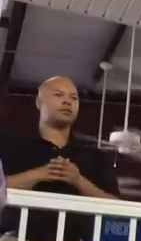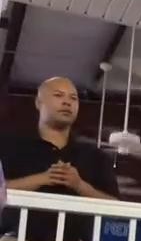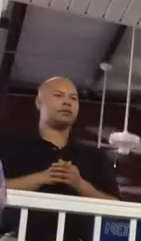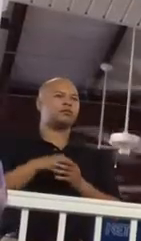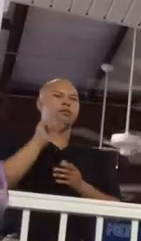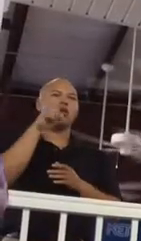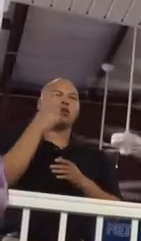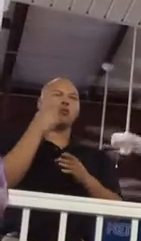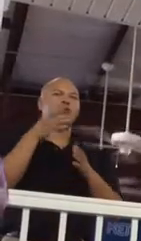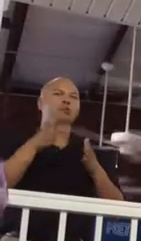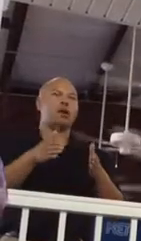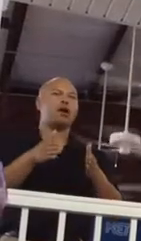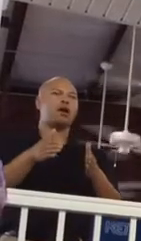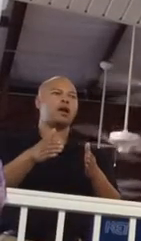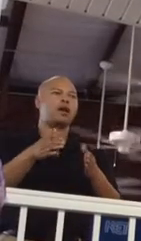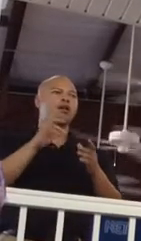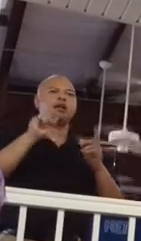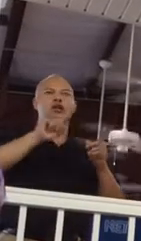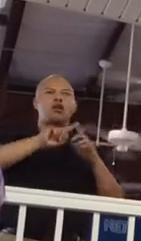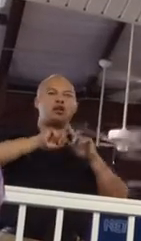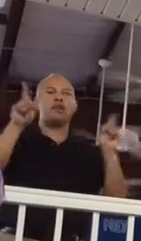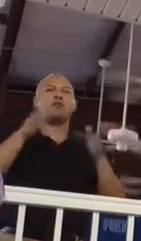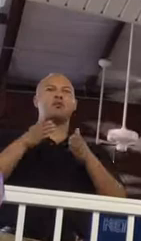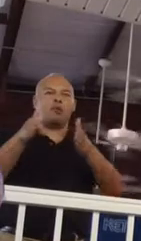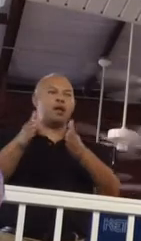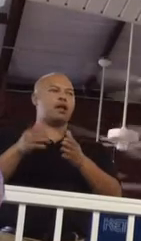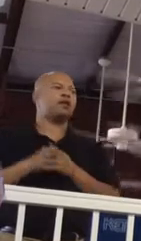There's only one way to begin to go in a different direction.